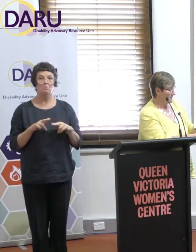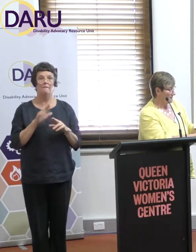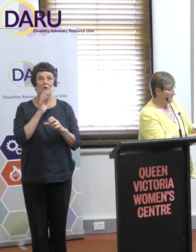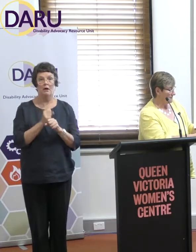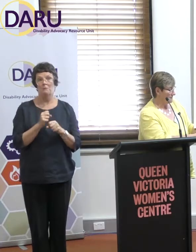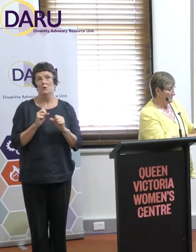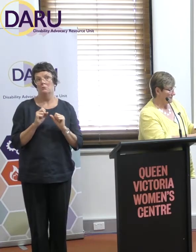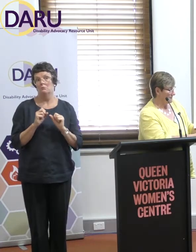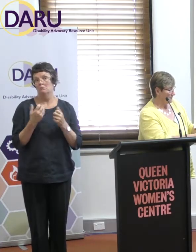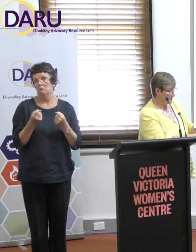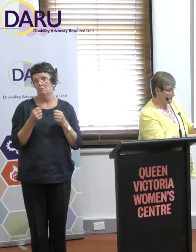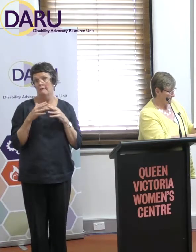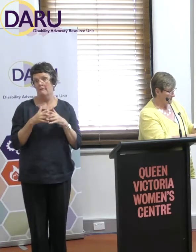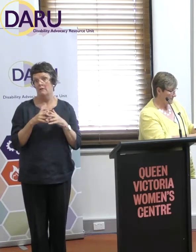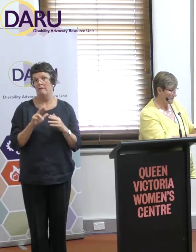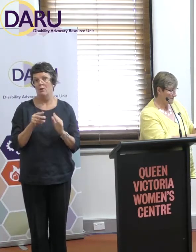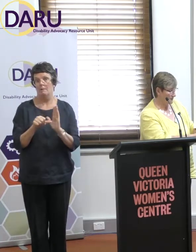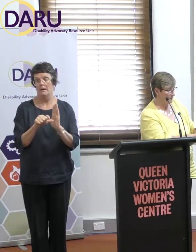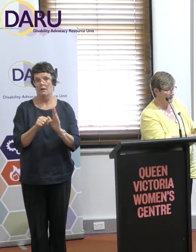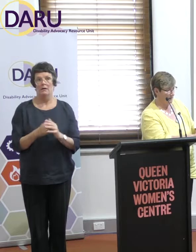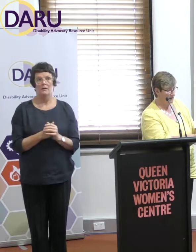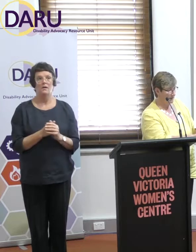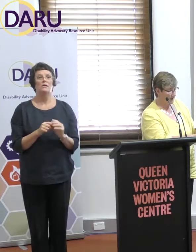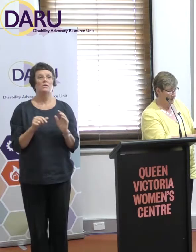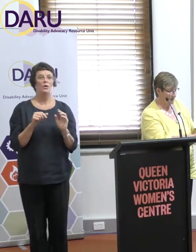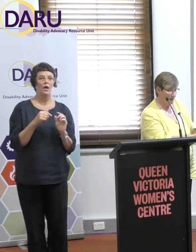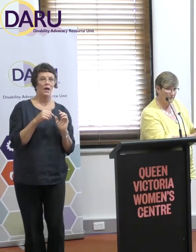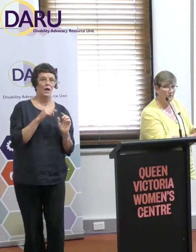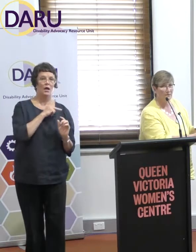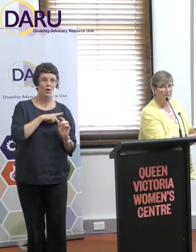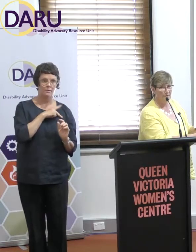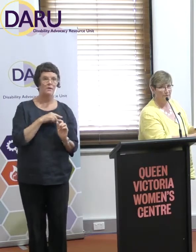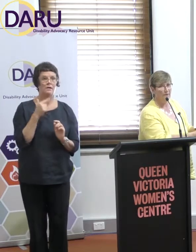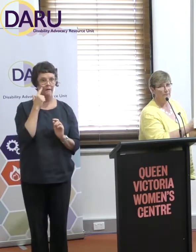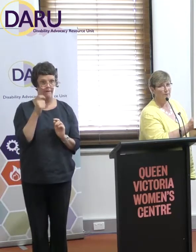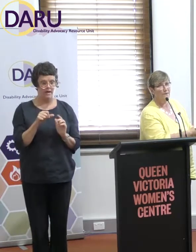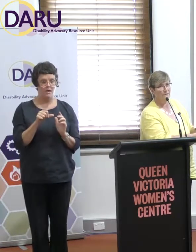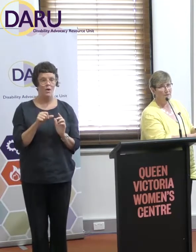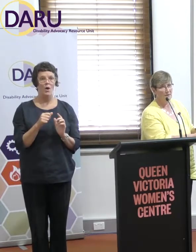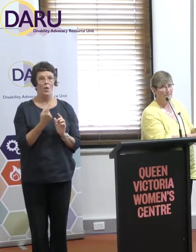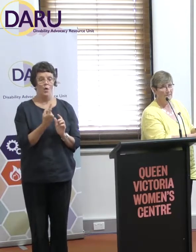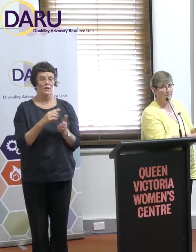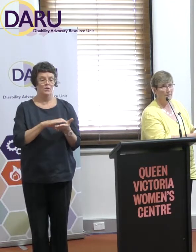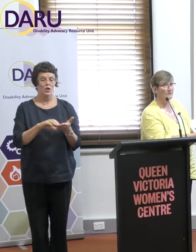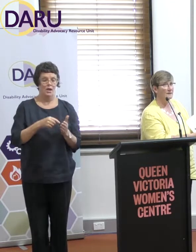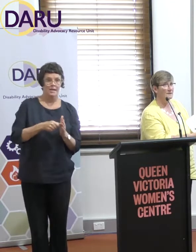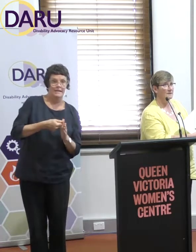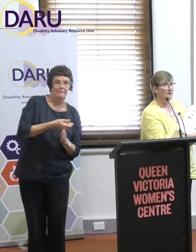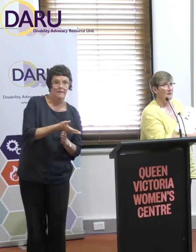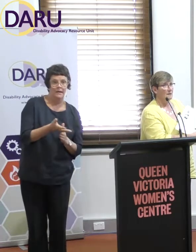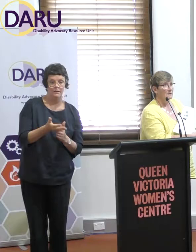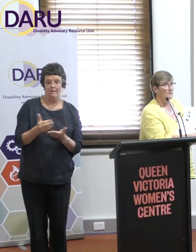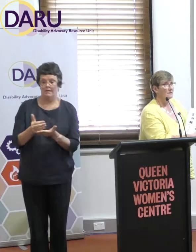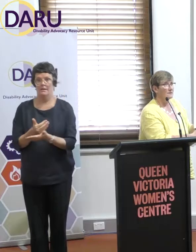So, the economists found that, for every dollar the government spends on advocates, they save $3.50 for everyone in the community. Because